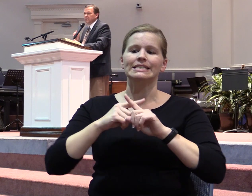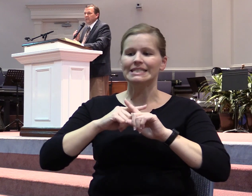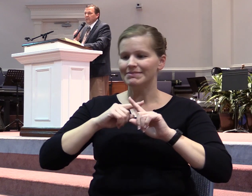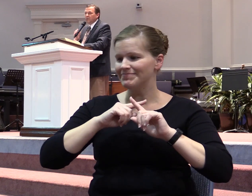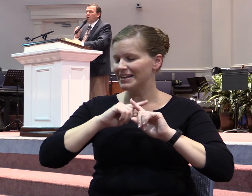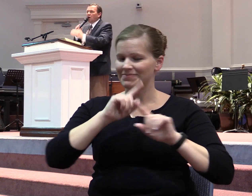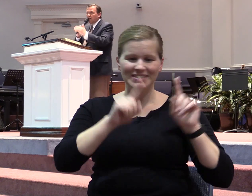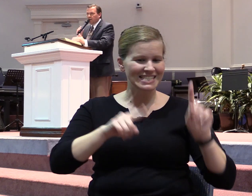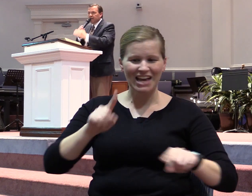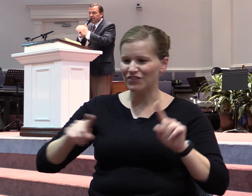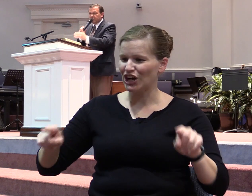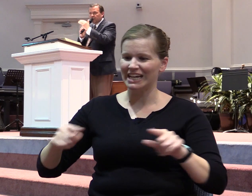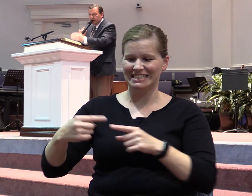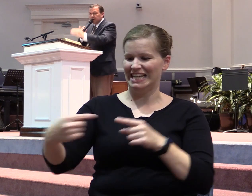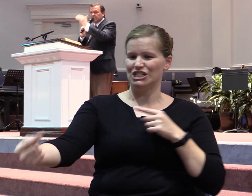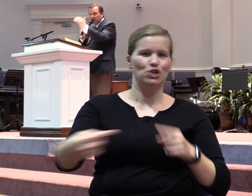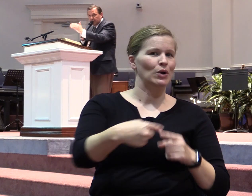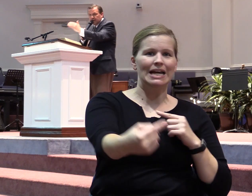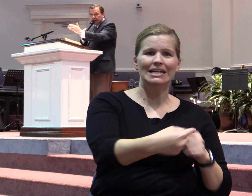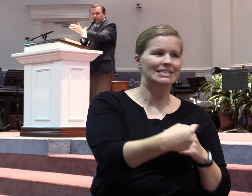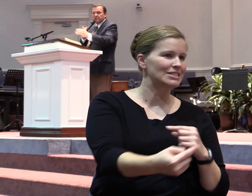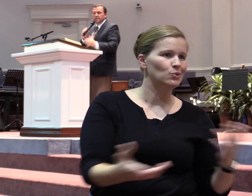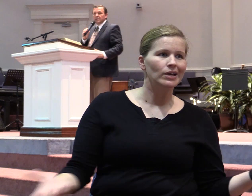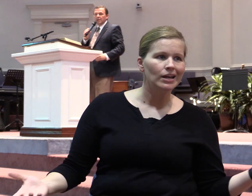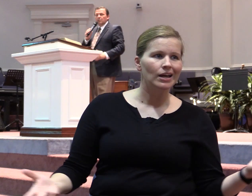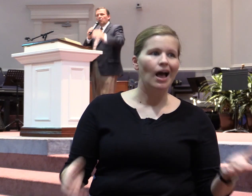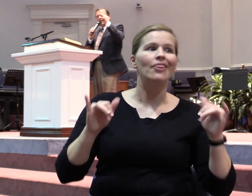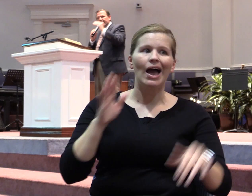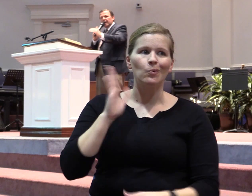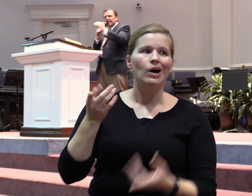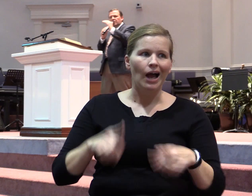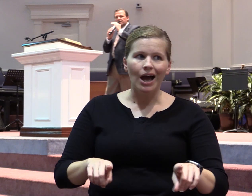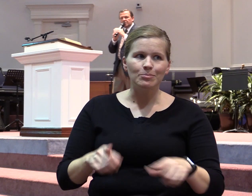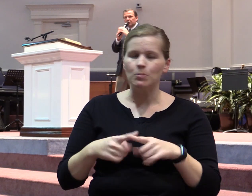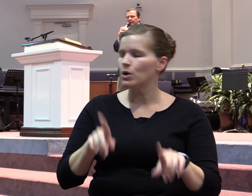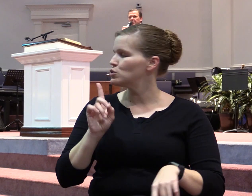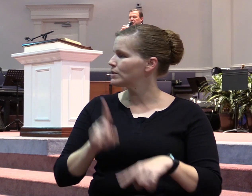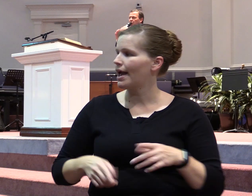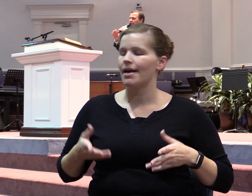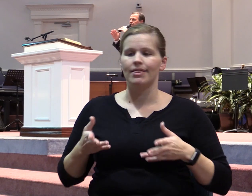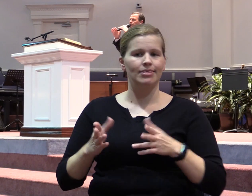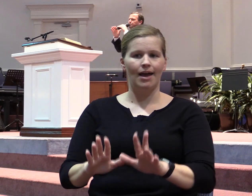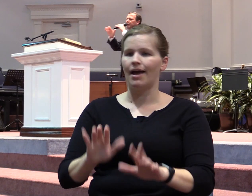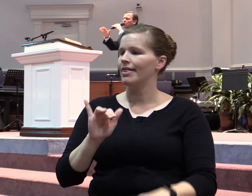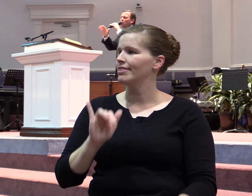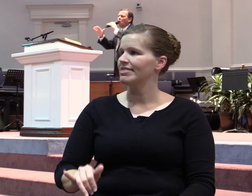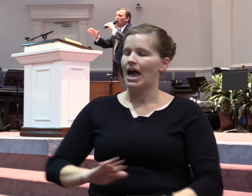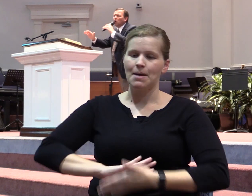There are going to be disagreements among the saints. But we cannot let those disagreements turn into bitter wars.